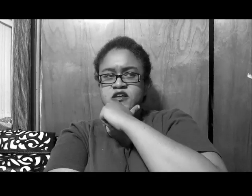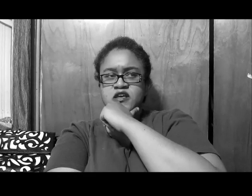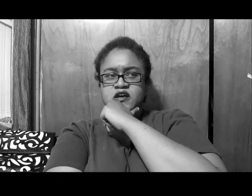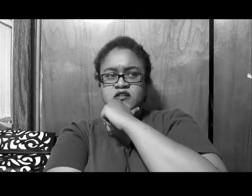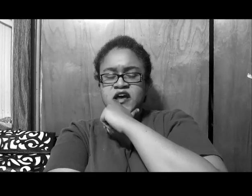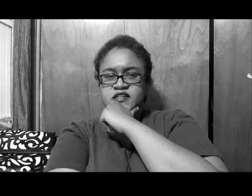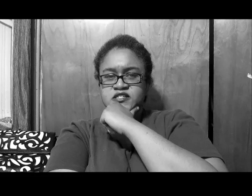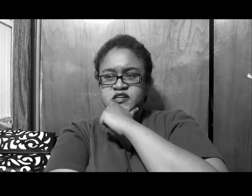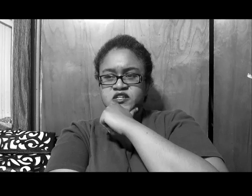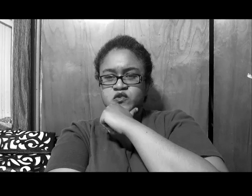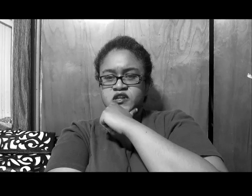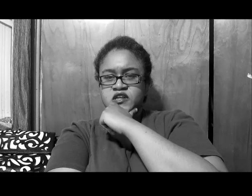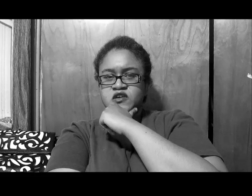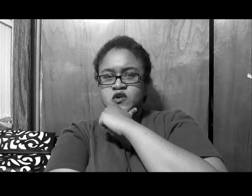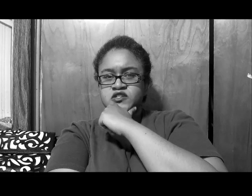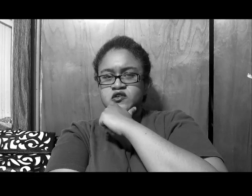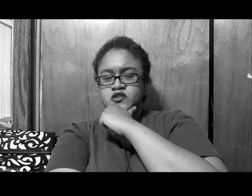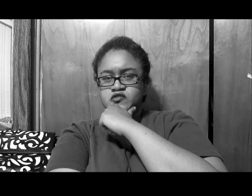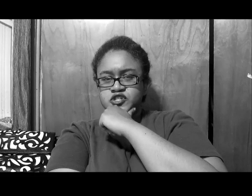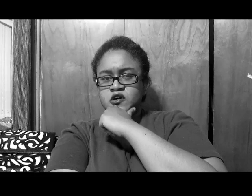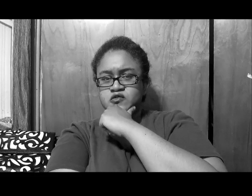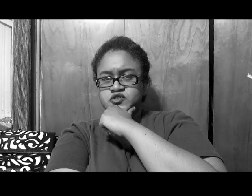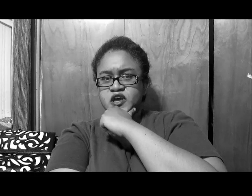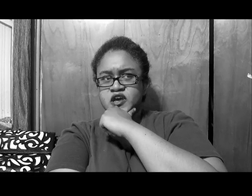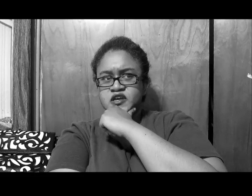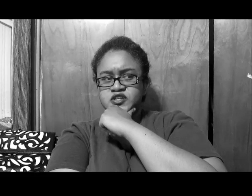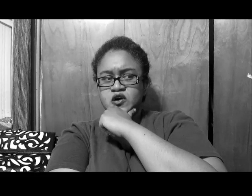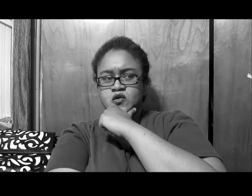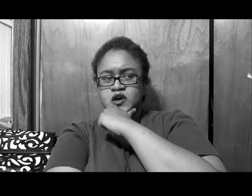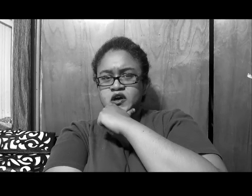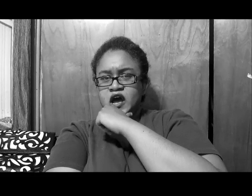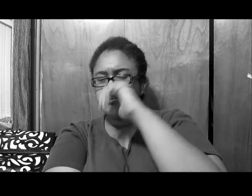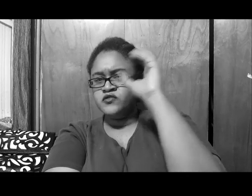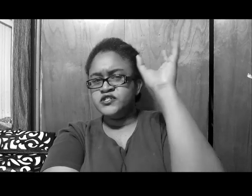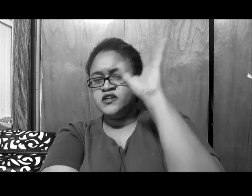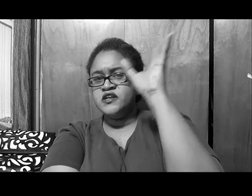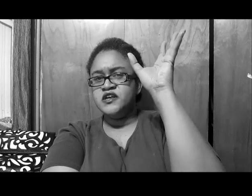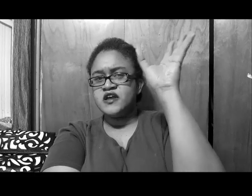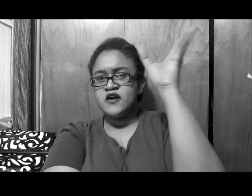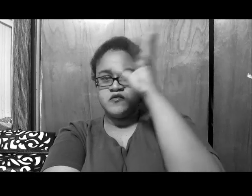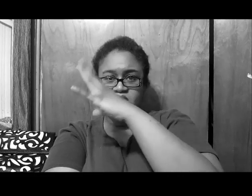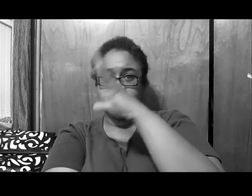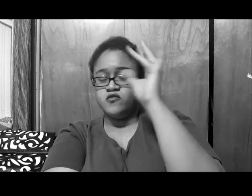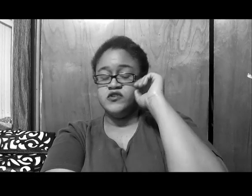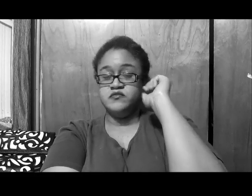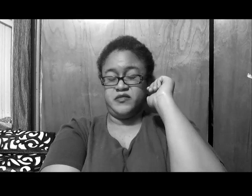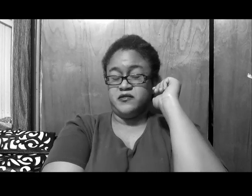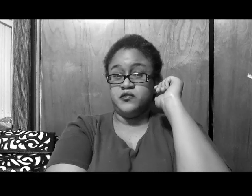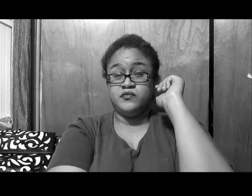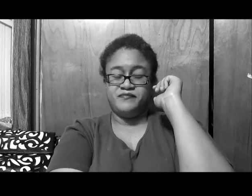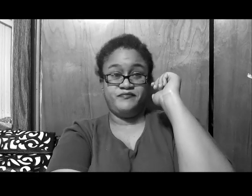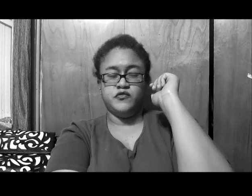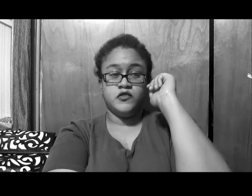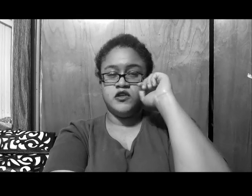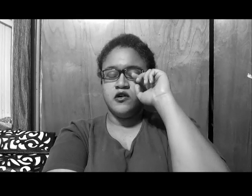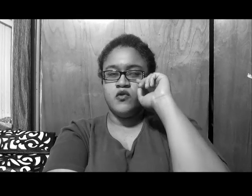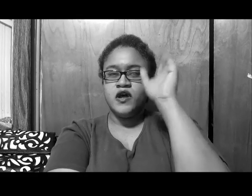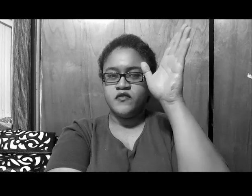last season, when Nene was on those shows, okay, so, I noticed that Nene kind of like, well, you know, whatever,